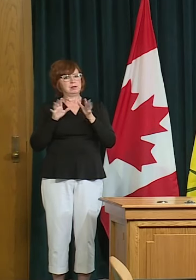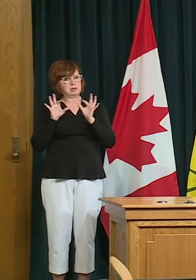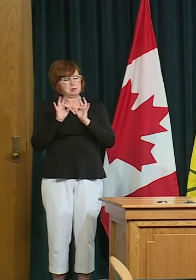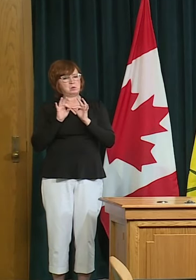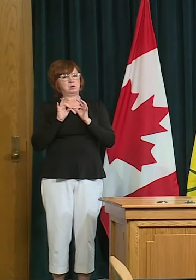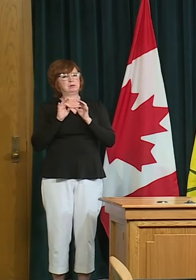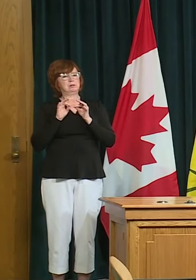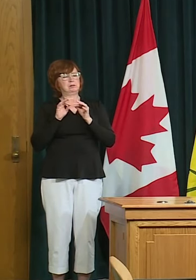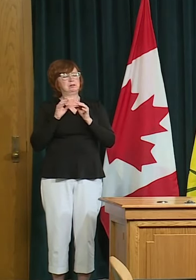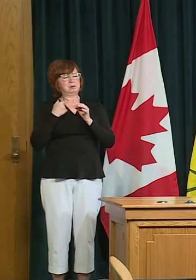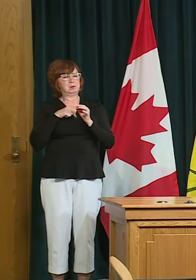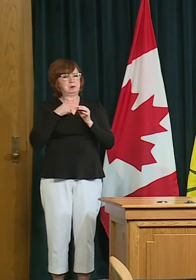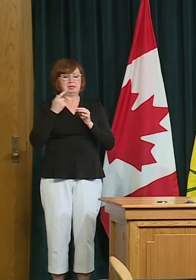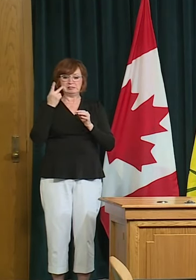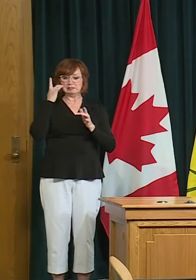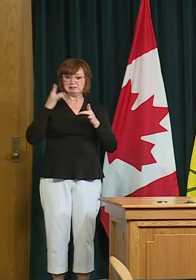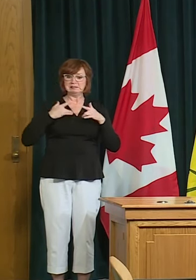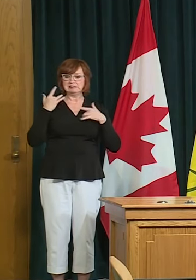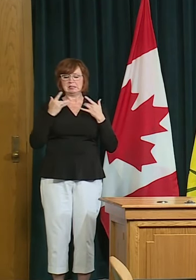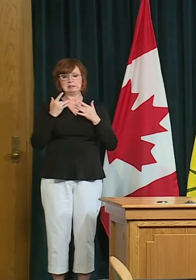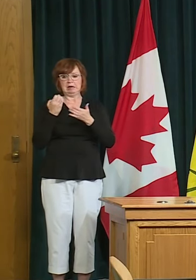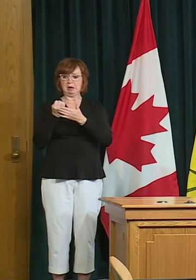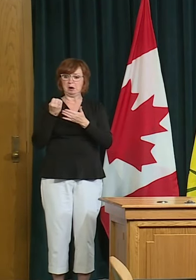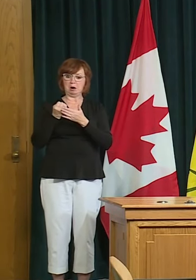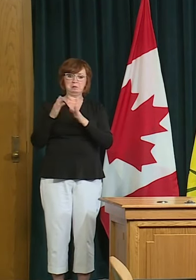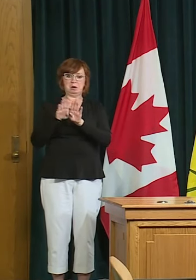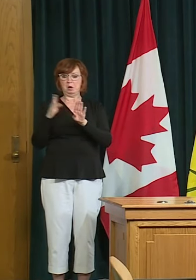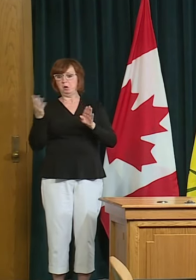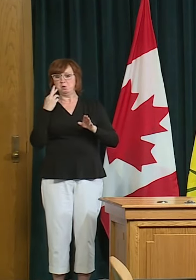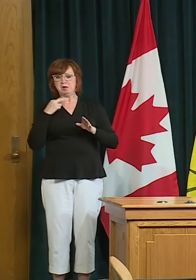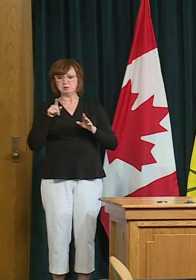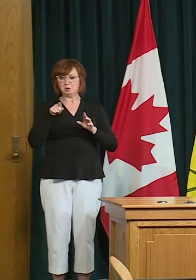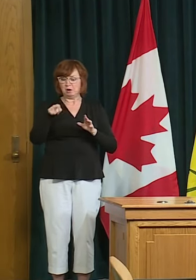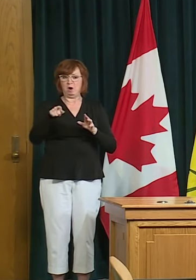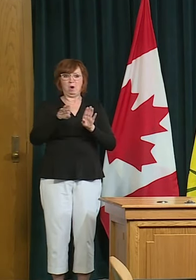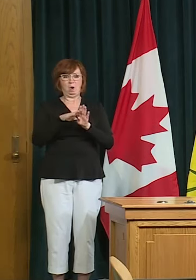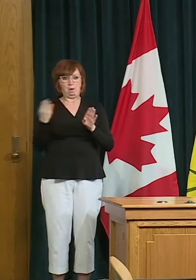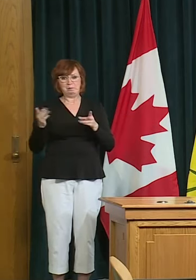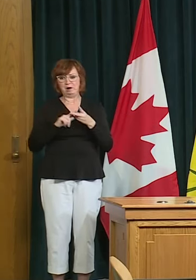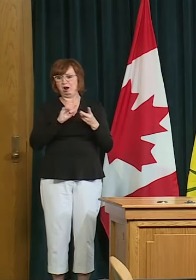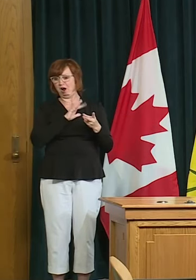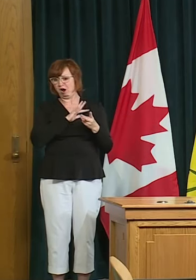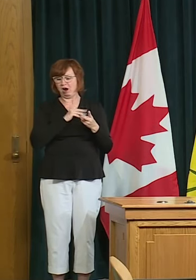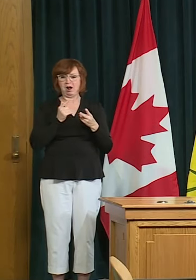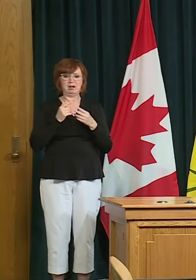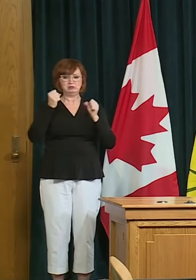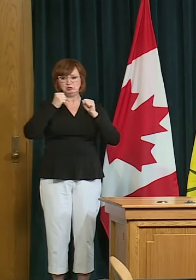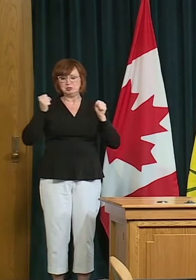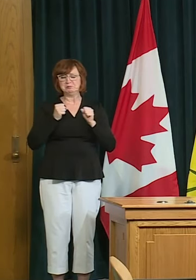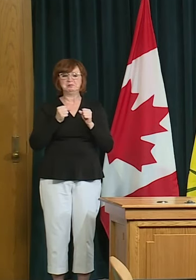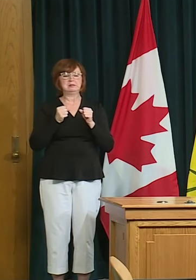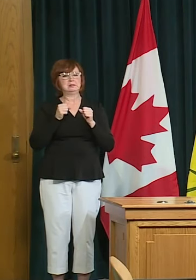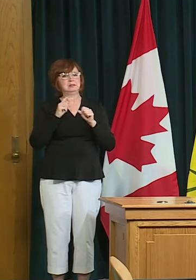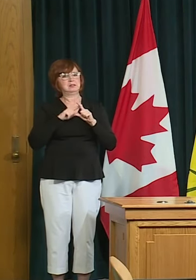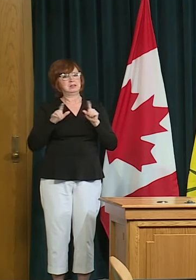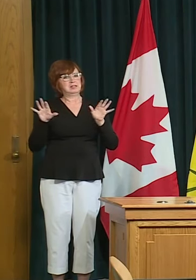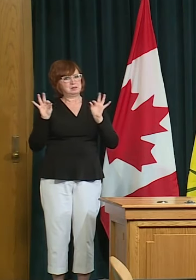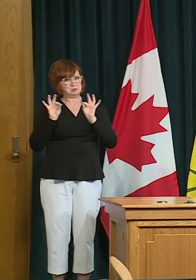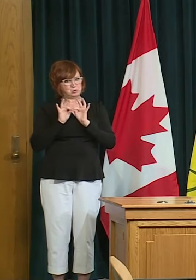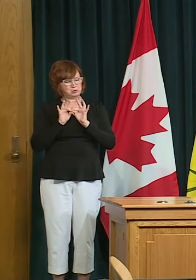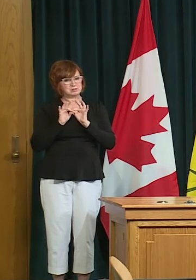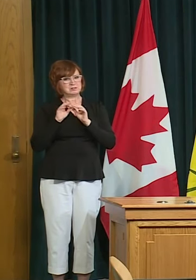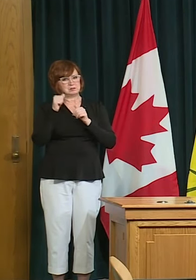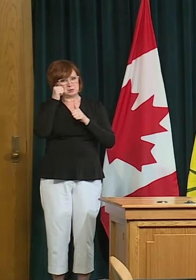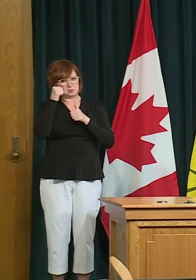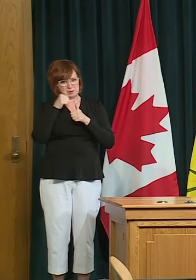Monday but we really do have to pay attention to the guidance that is being provided by those sectors, gyms, restaurants. I